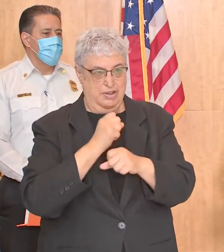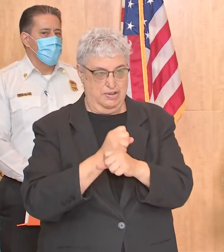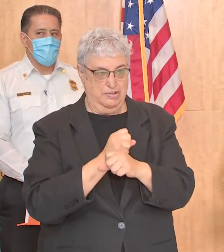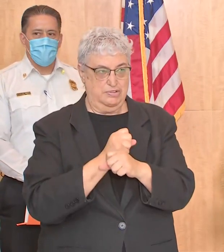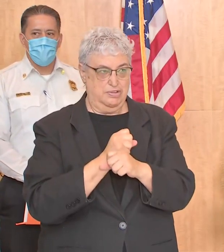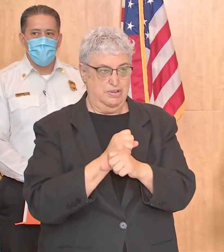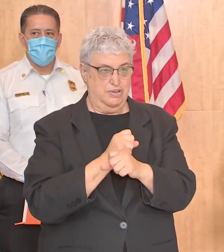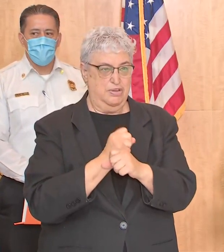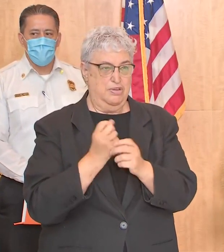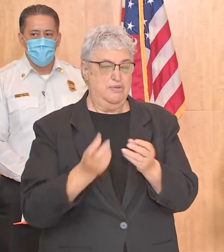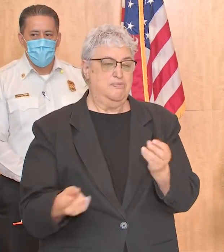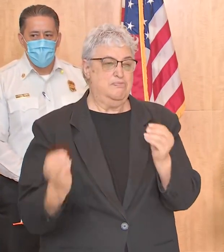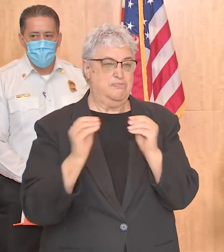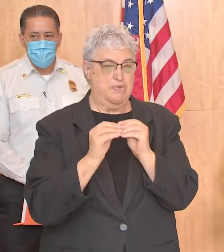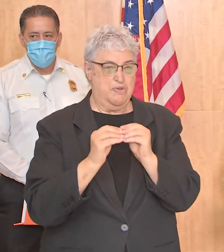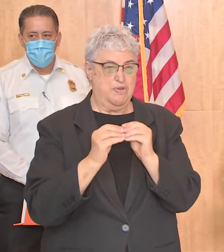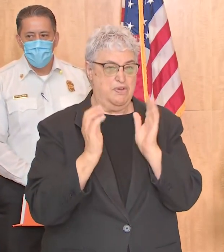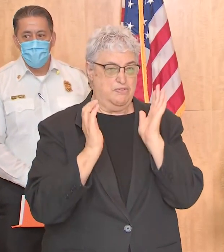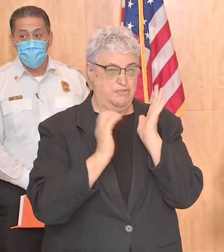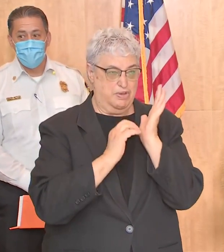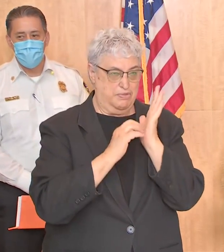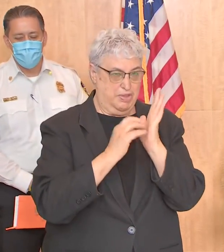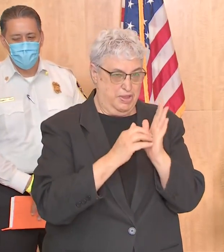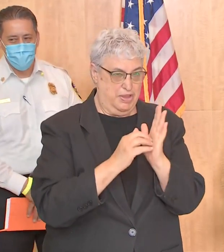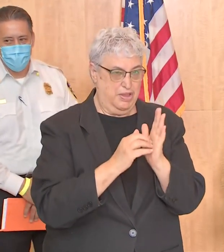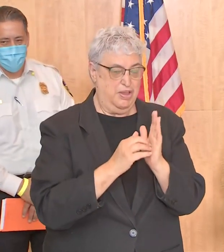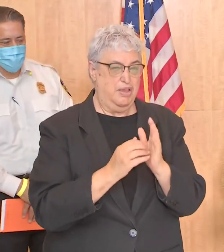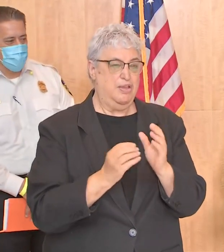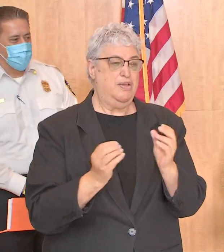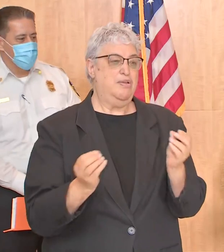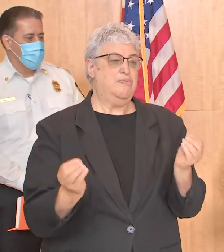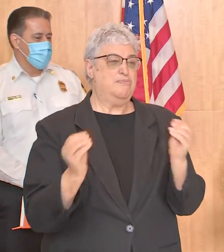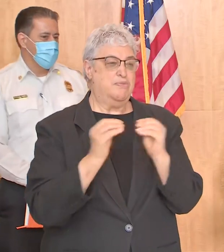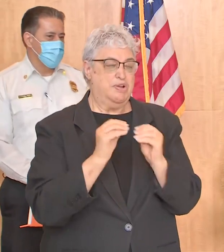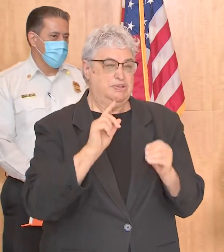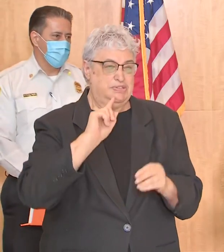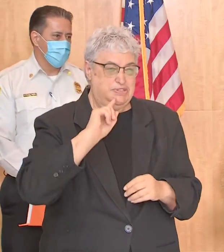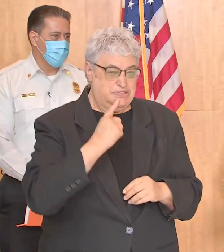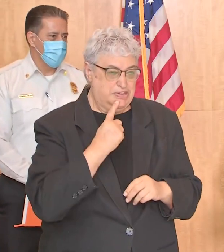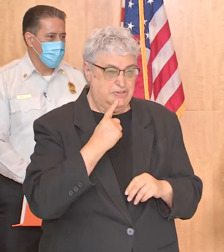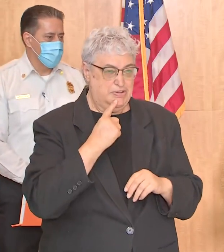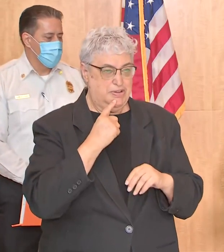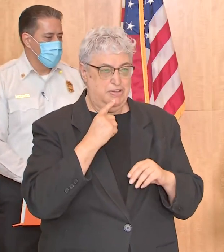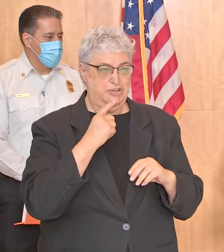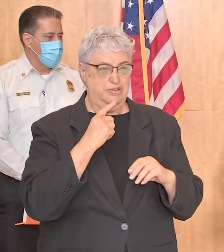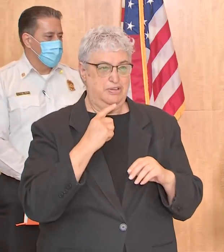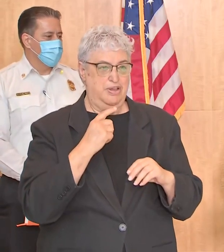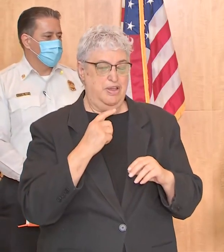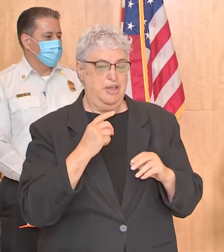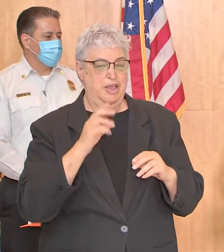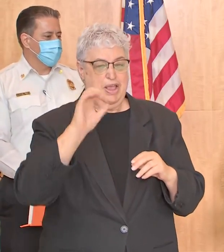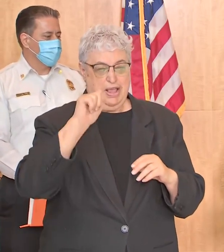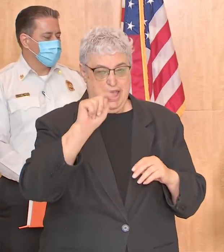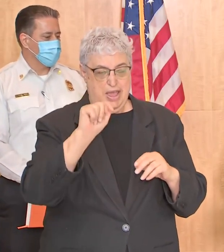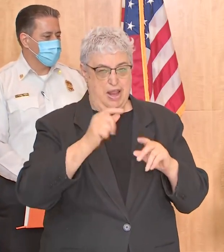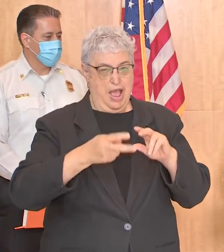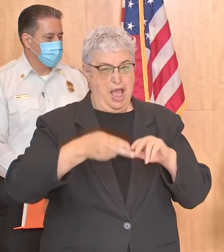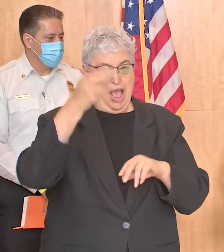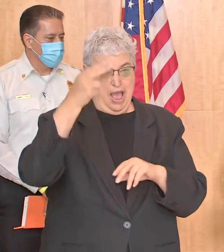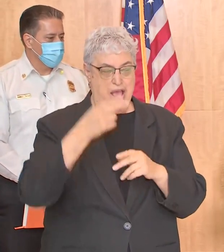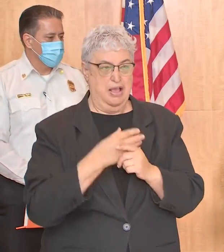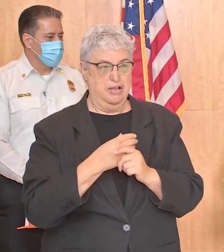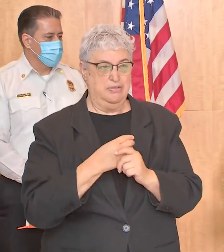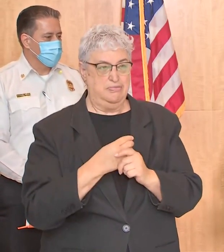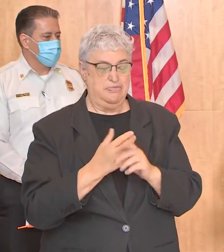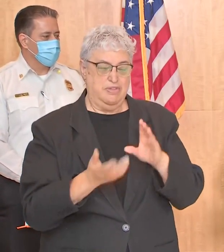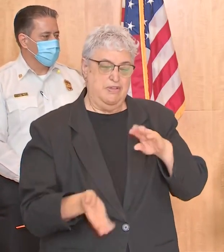more storms more frequently with greater intensity and one thing that I do want to underscore is the rapid